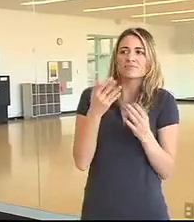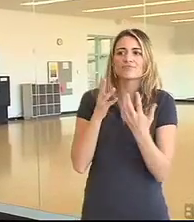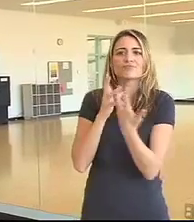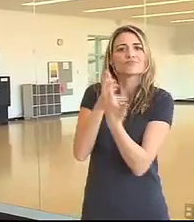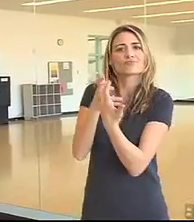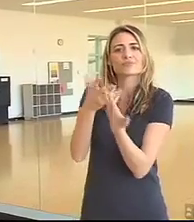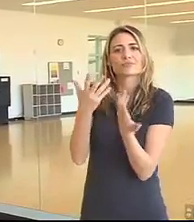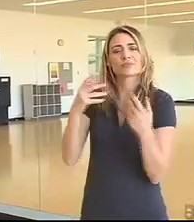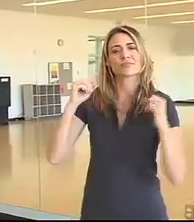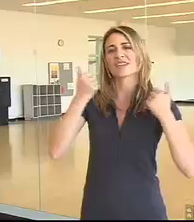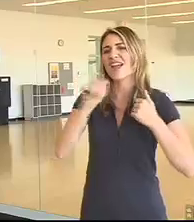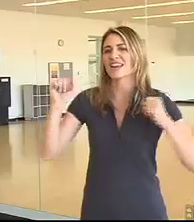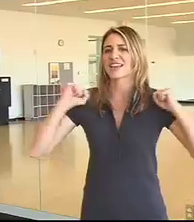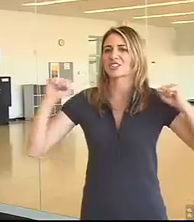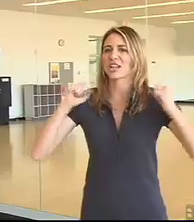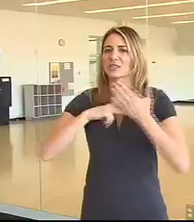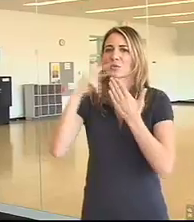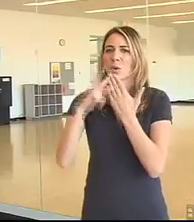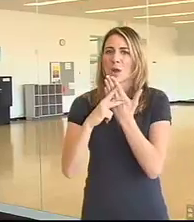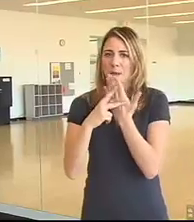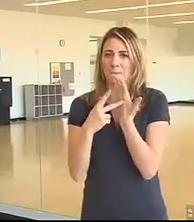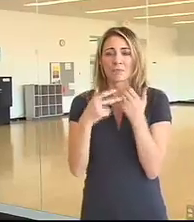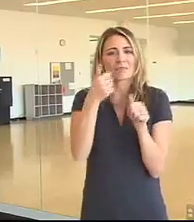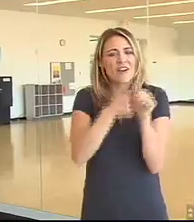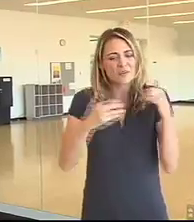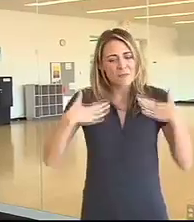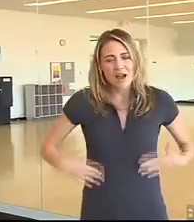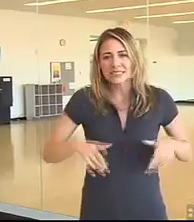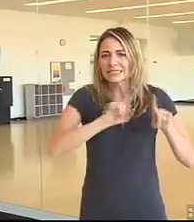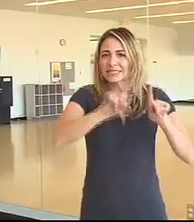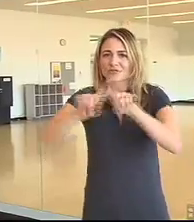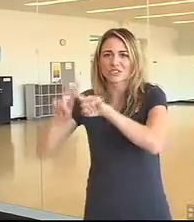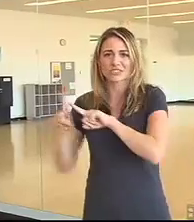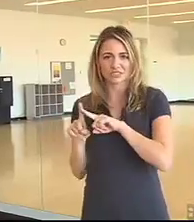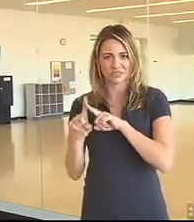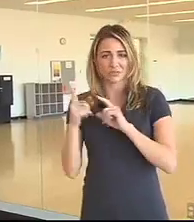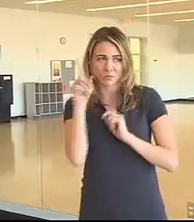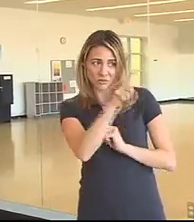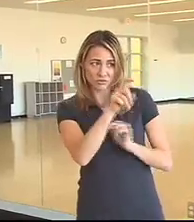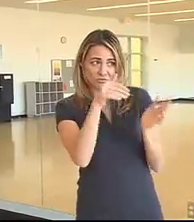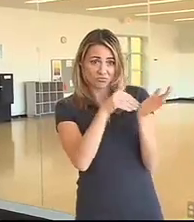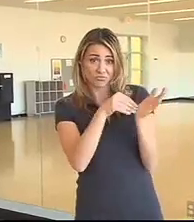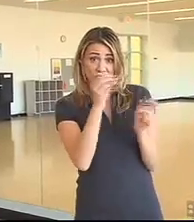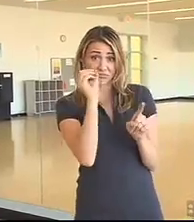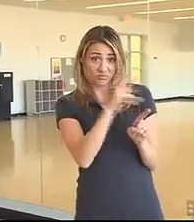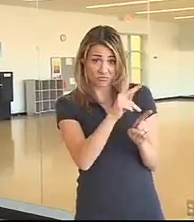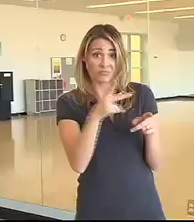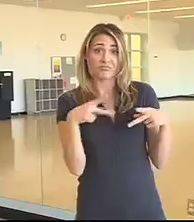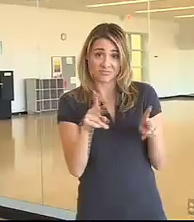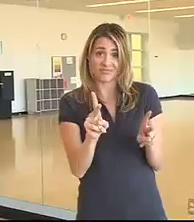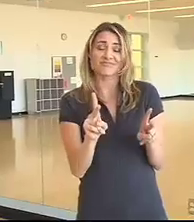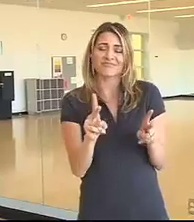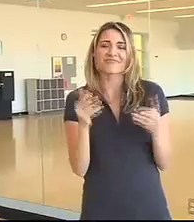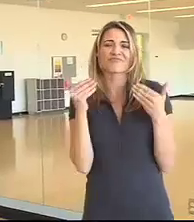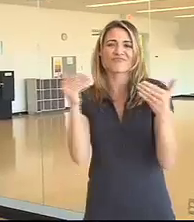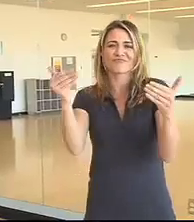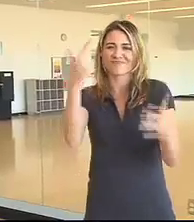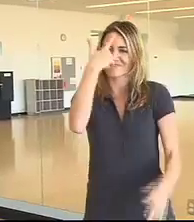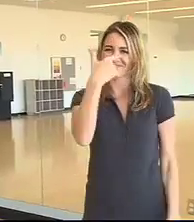to join any sort of exercise program. Everybody is different, so ask your doctor for permission, and then go ahead,